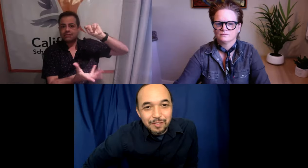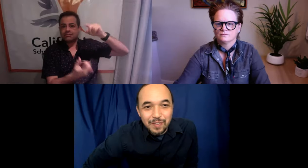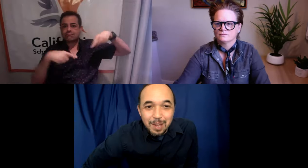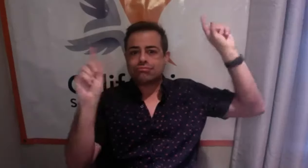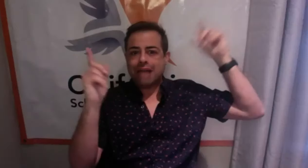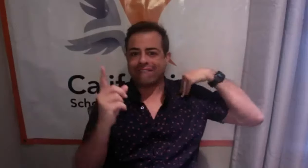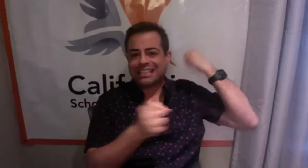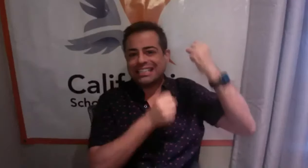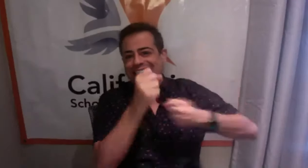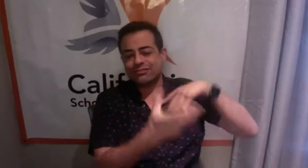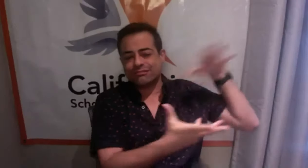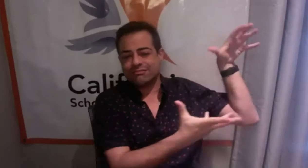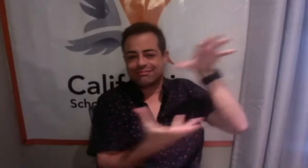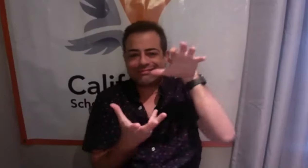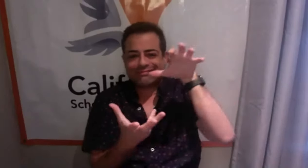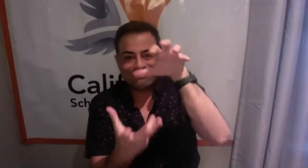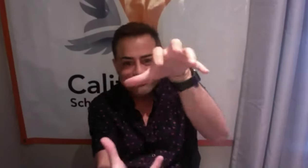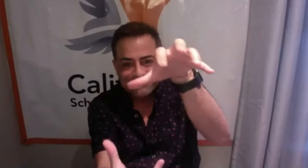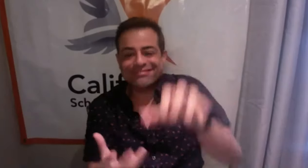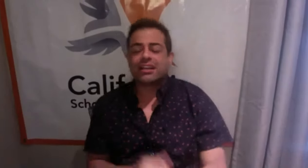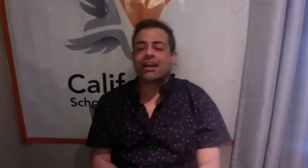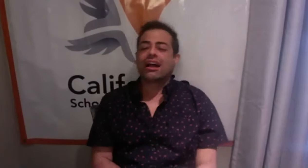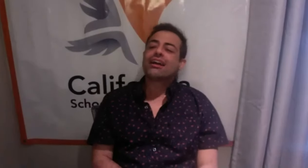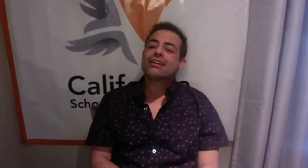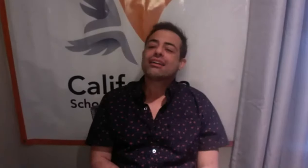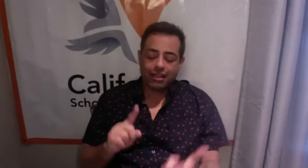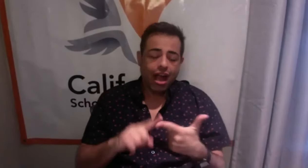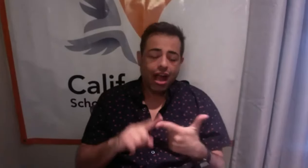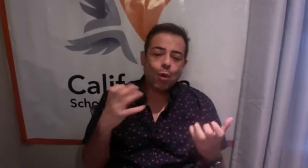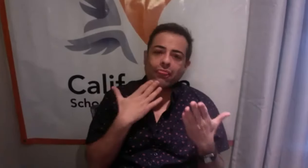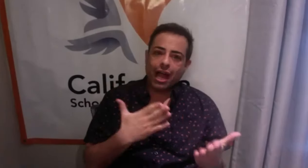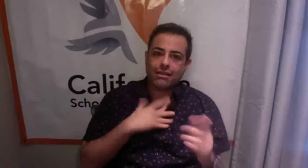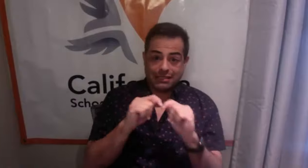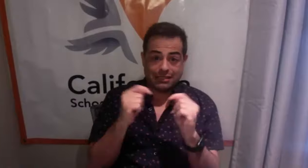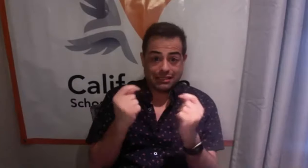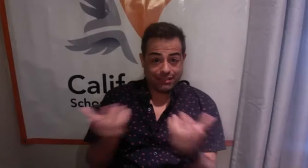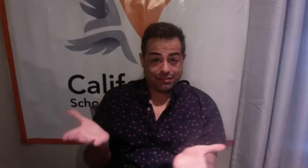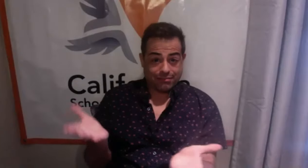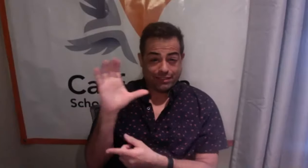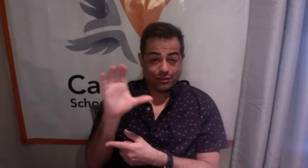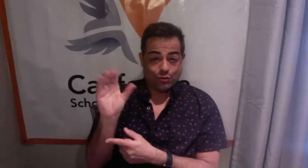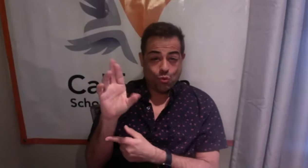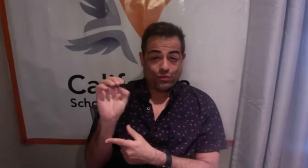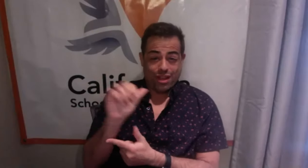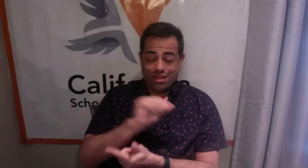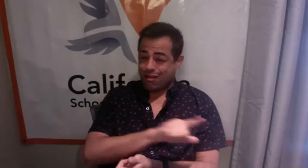families and so we've got this wealth of information that we want to share with you